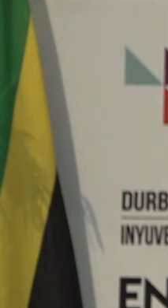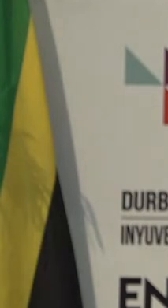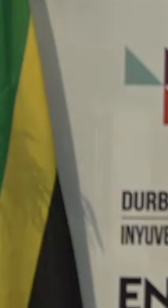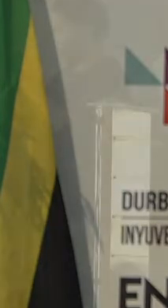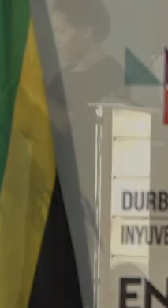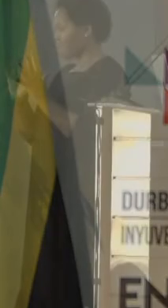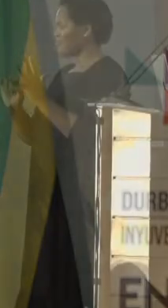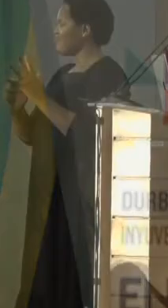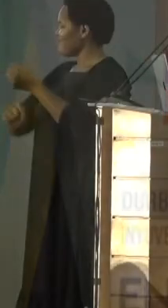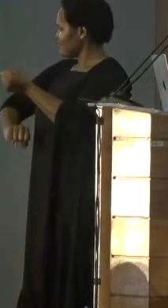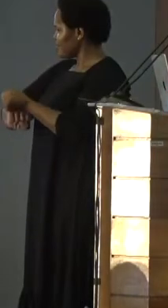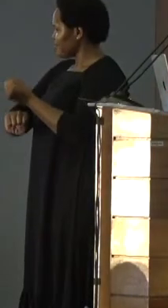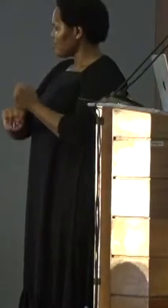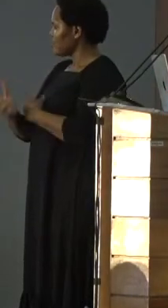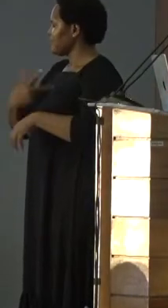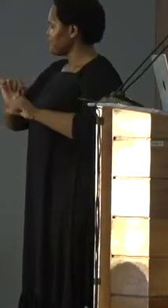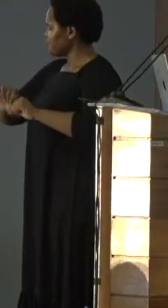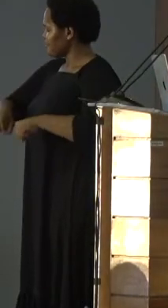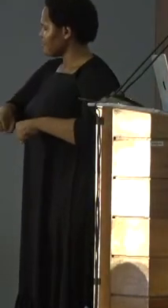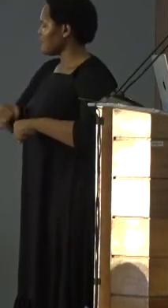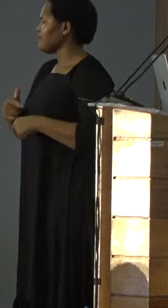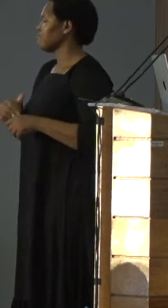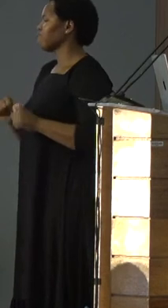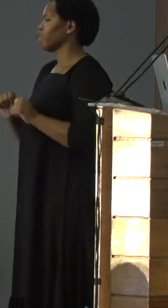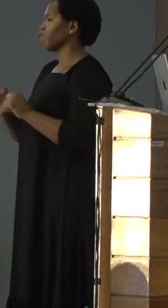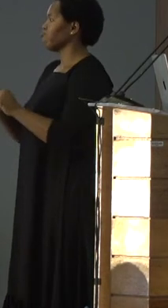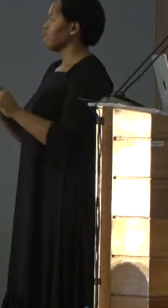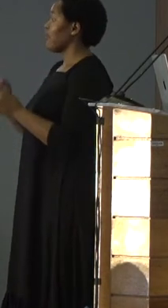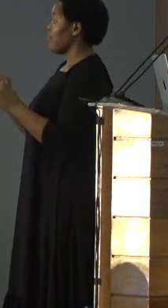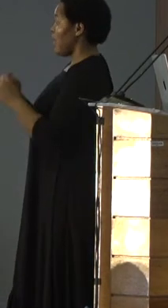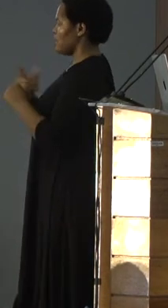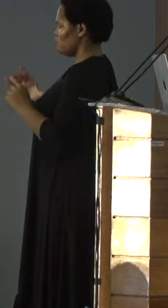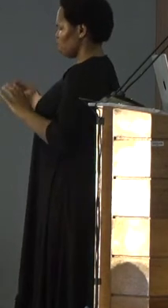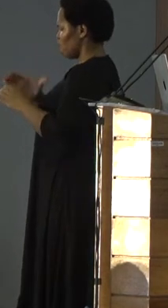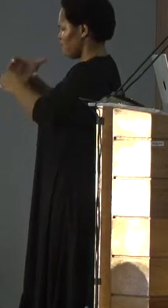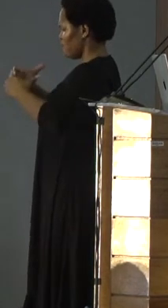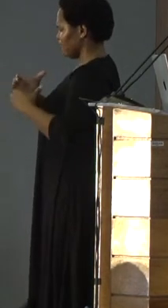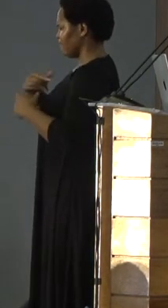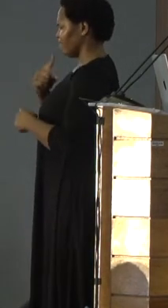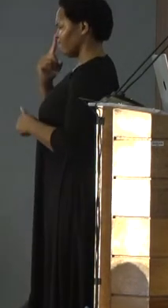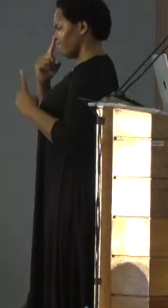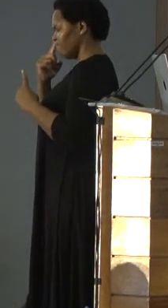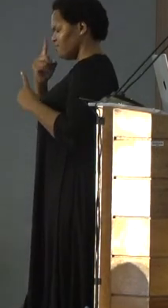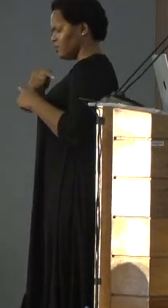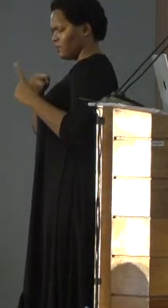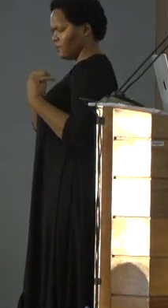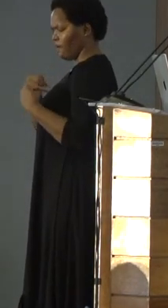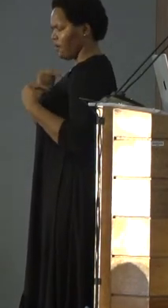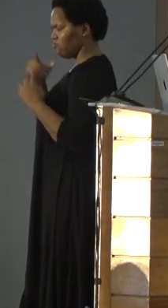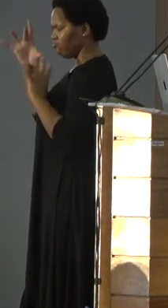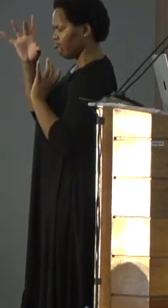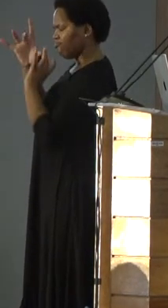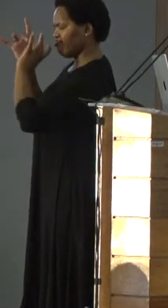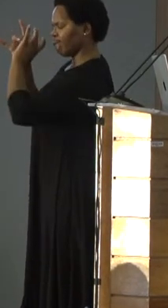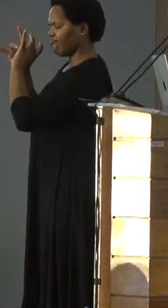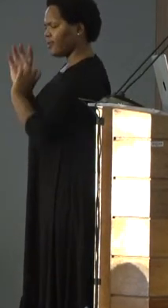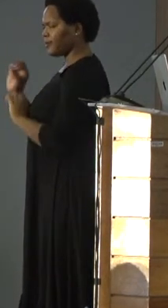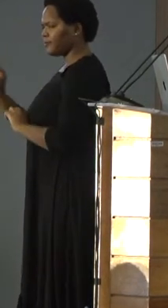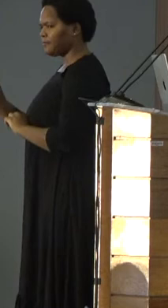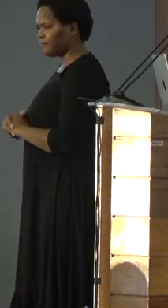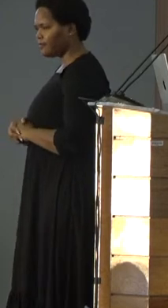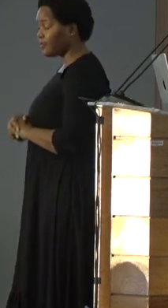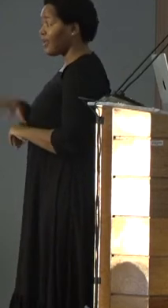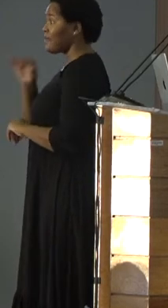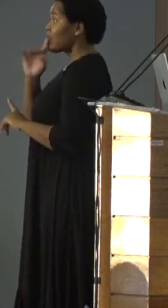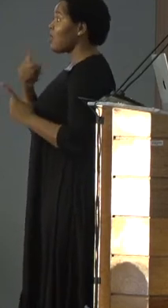It will henceforth guide our minds and thoughts, our hearts and souls, our